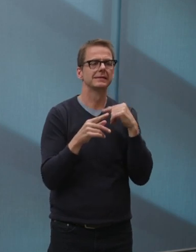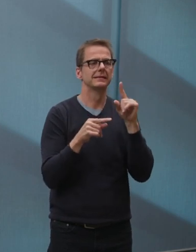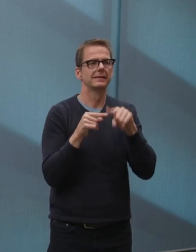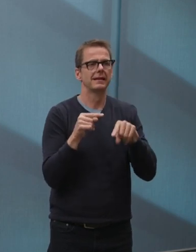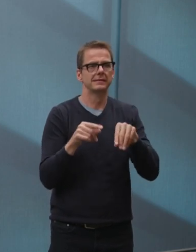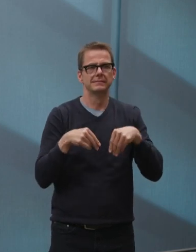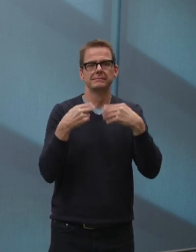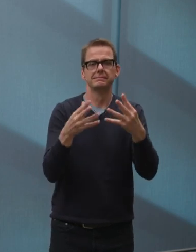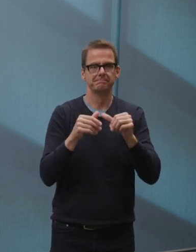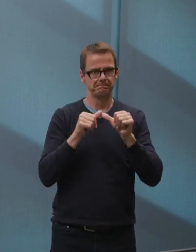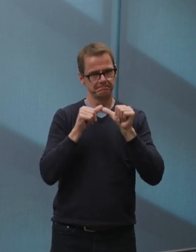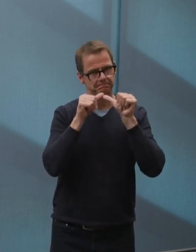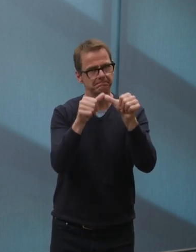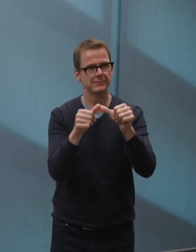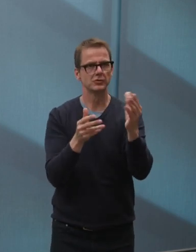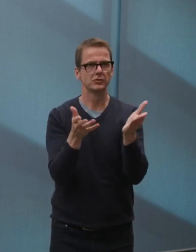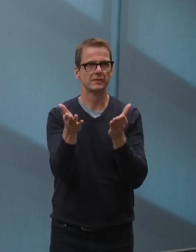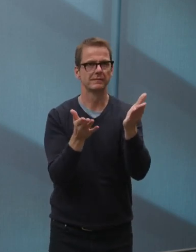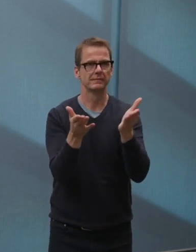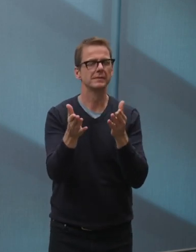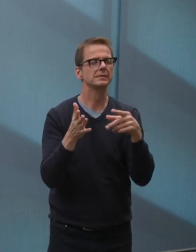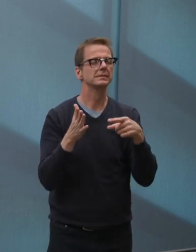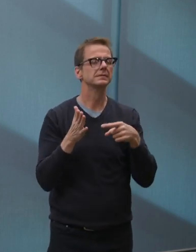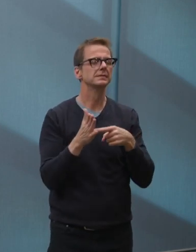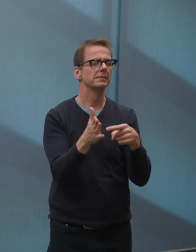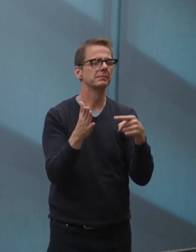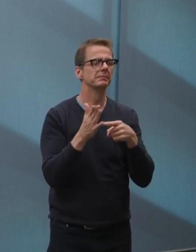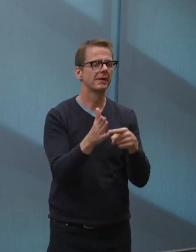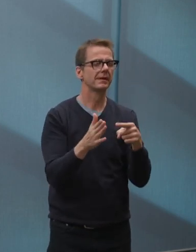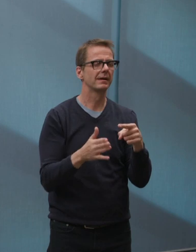likely remain closed for the 2020 summer season.